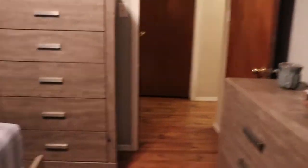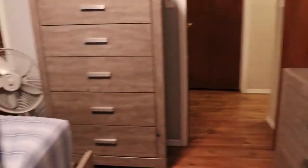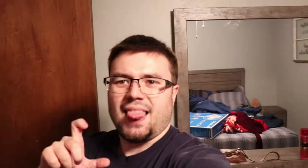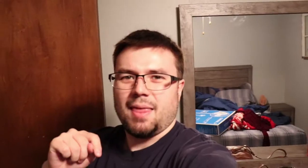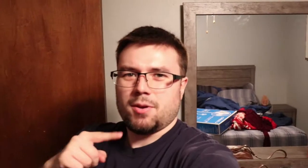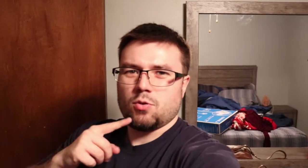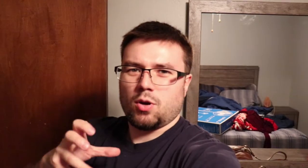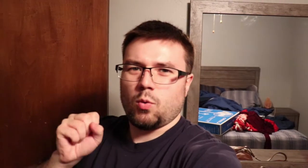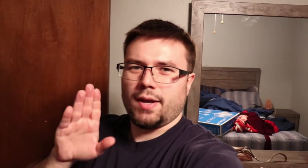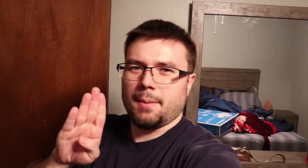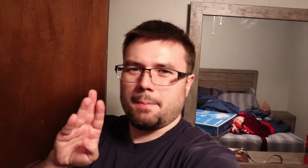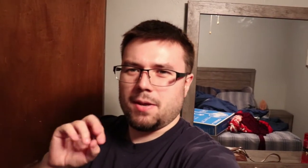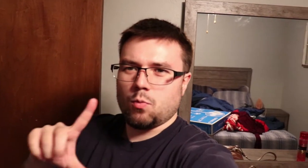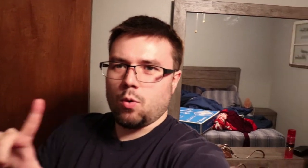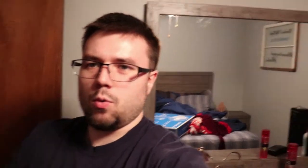let me do a quick b-roll